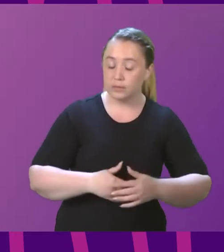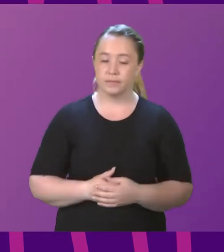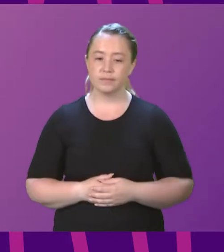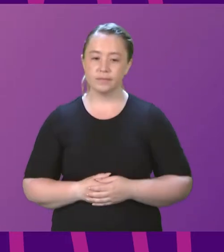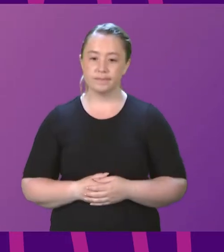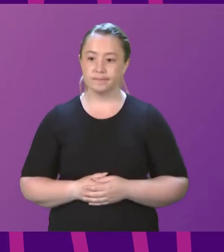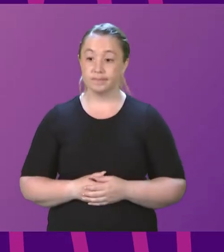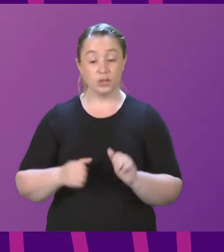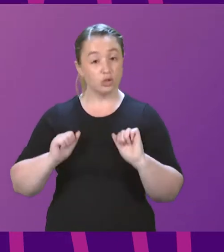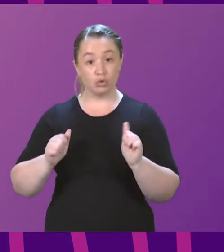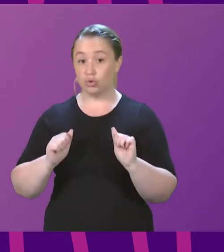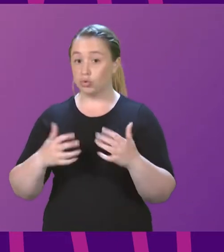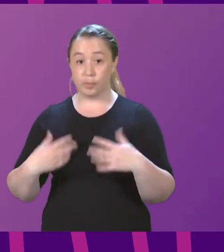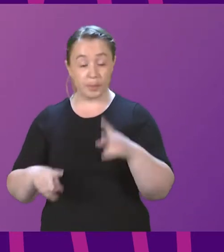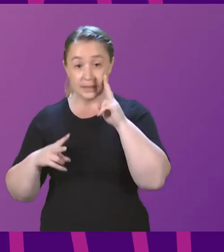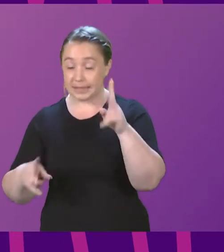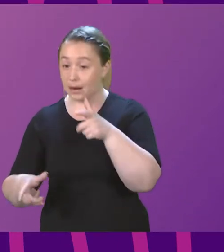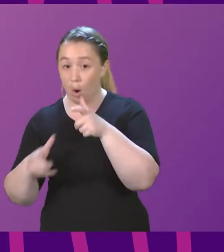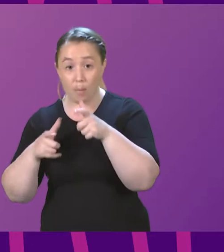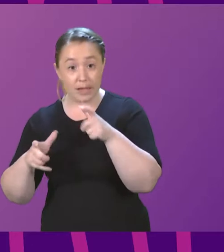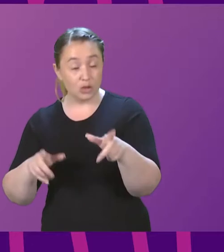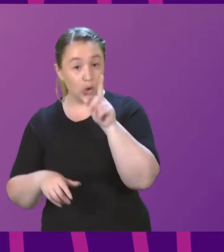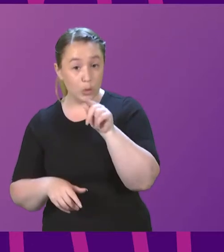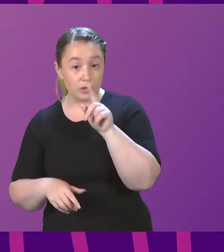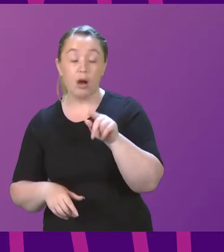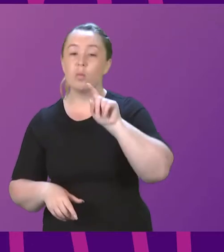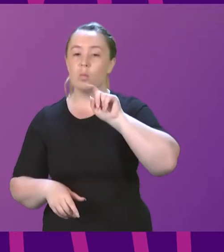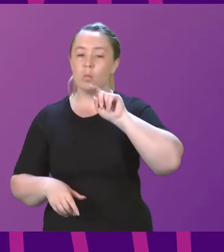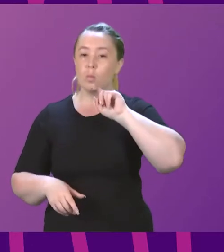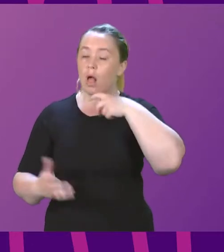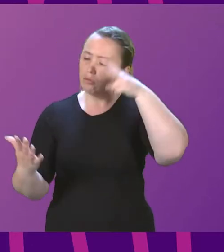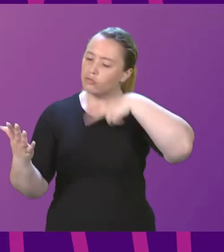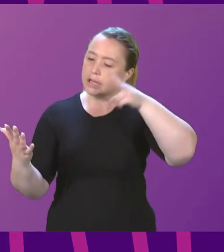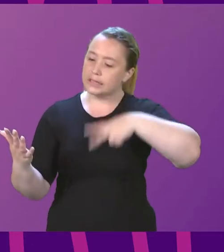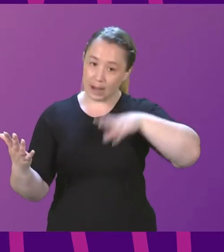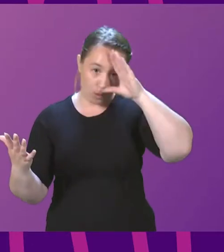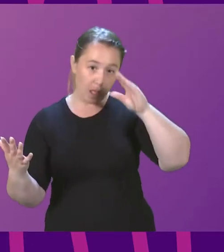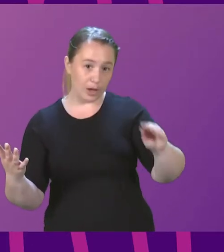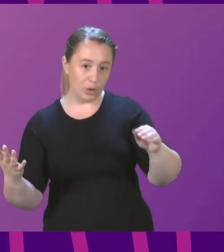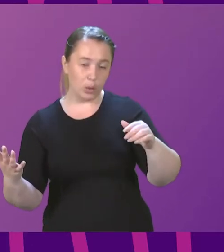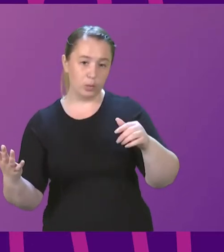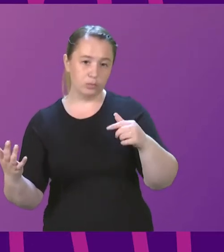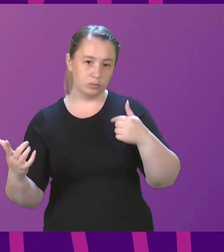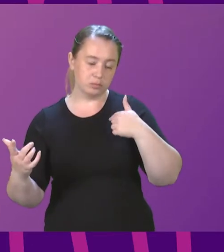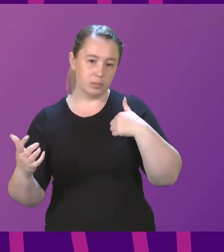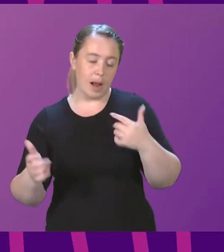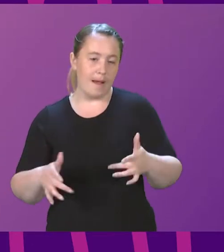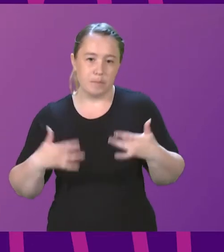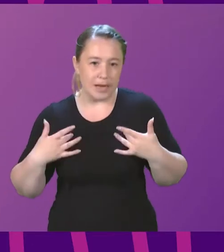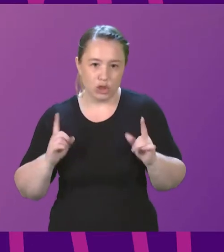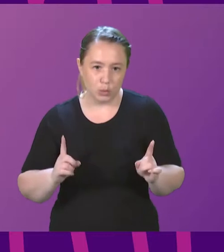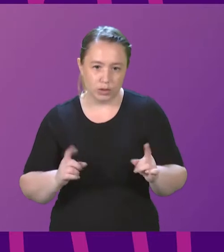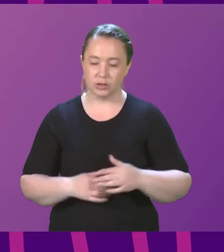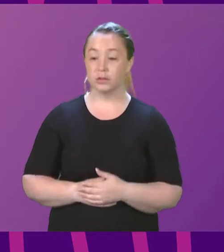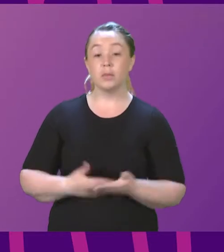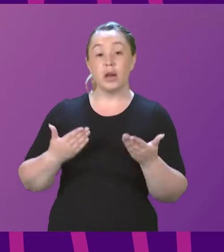member, I haven't seen those comments. I will endeavour to have a look at them, and then I can come back to the member. As I said, we're in active